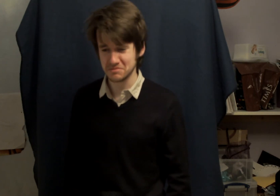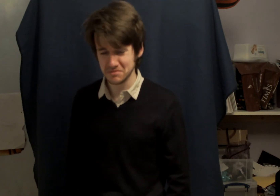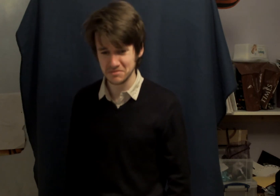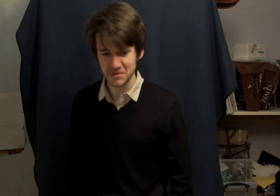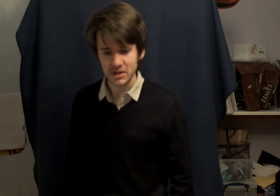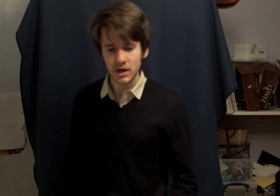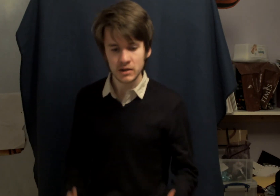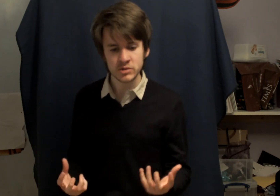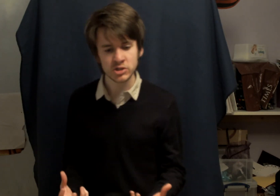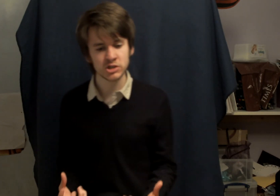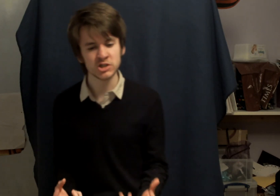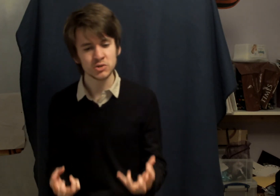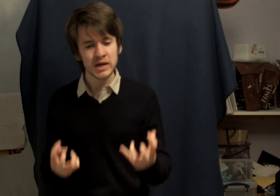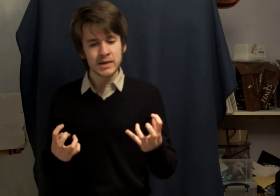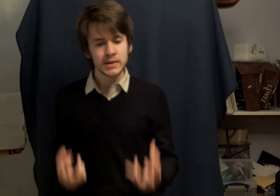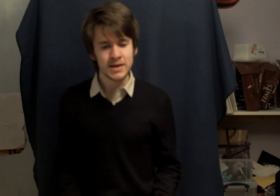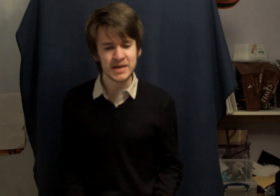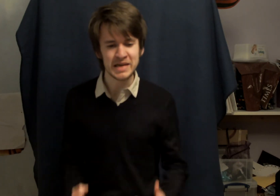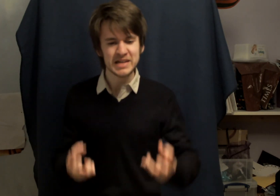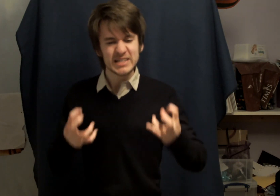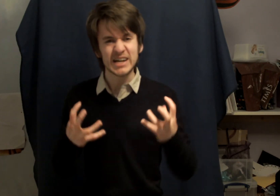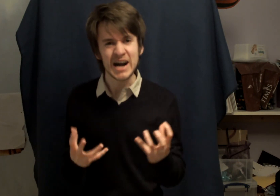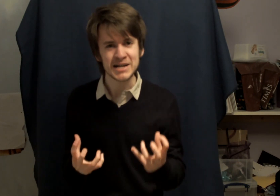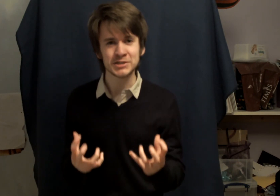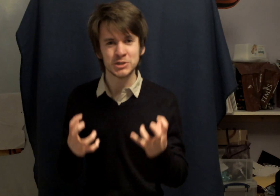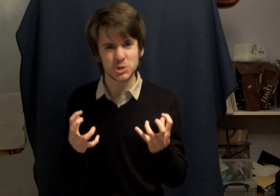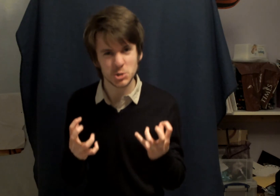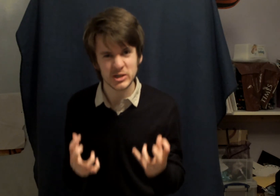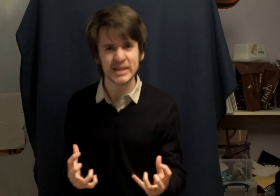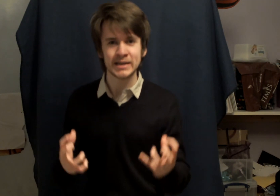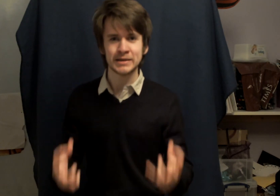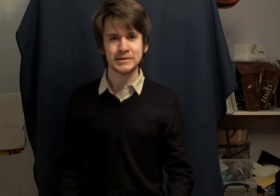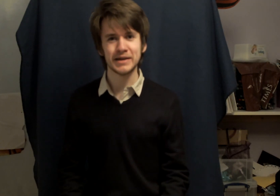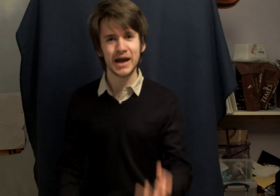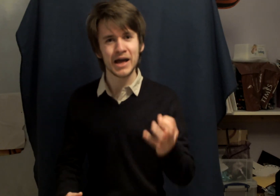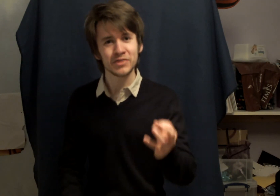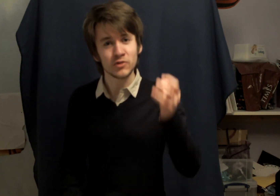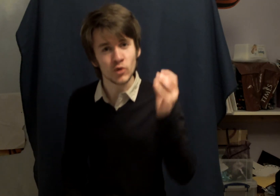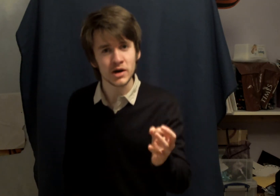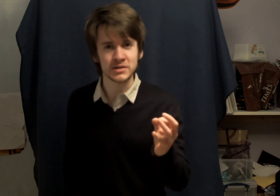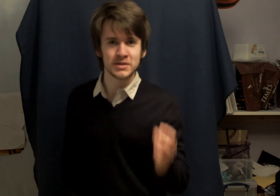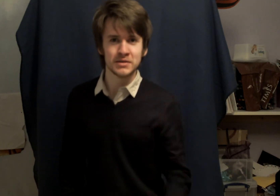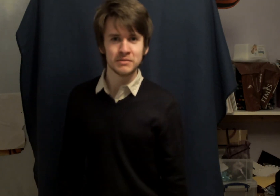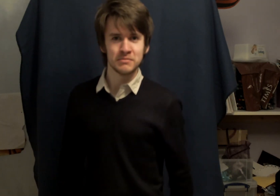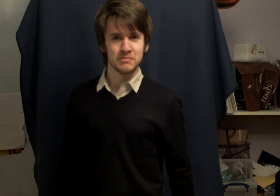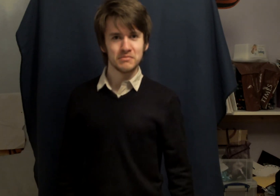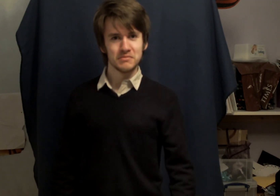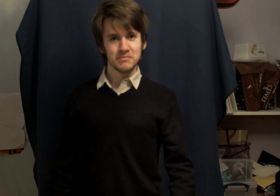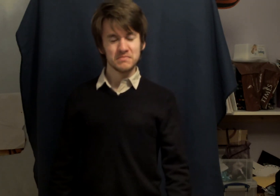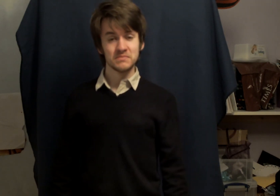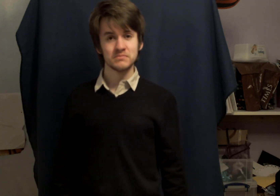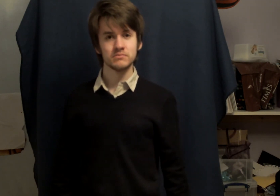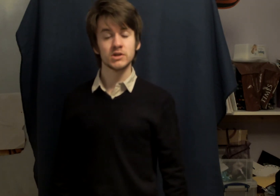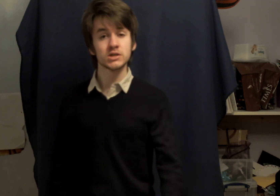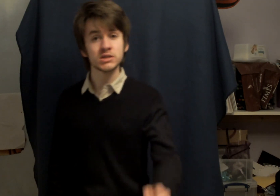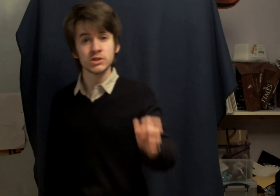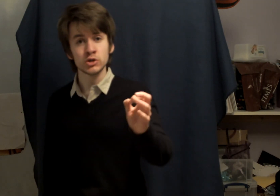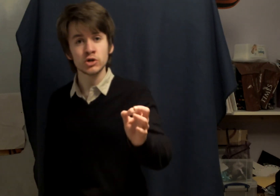I'm so angry at the world because it took